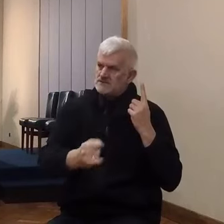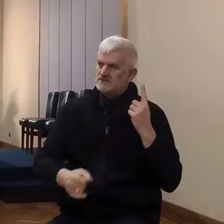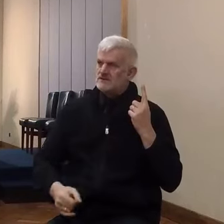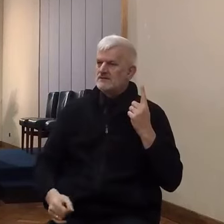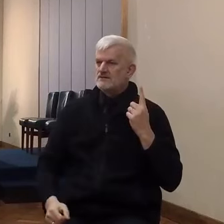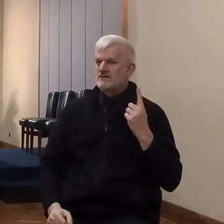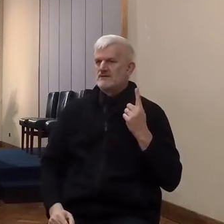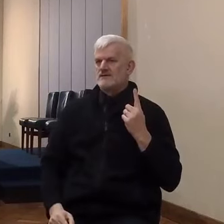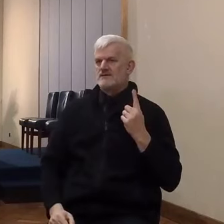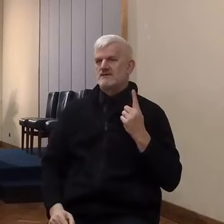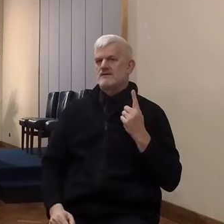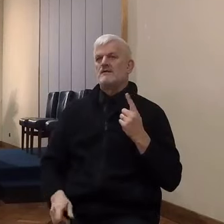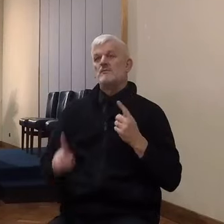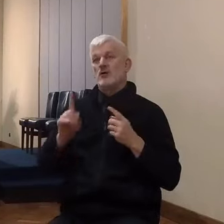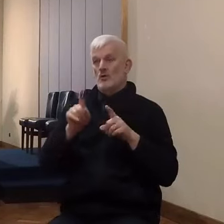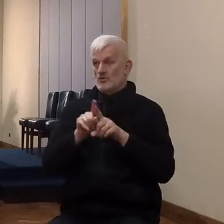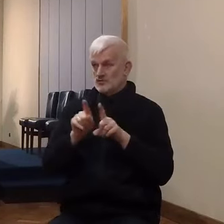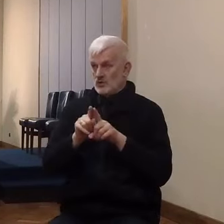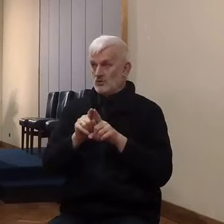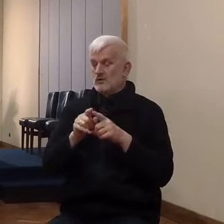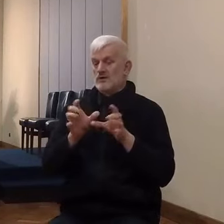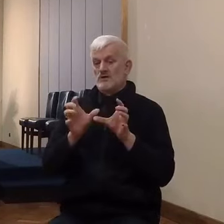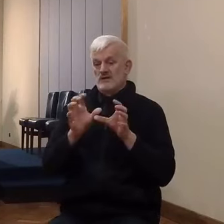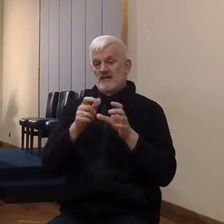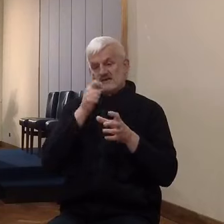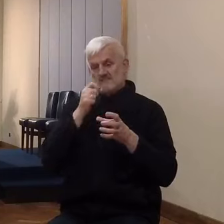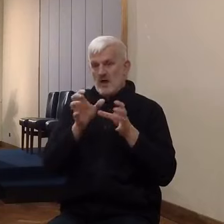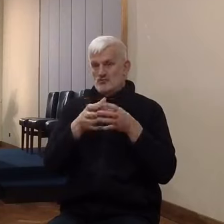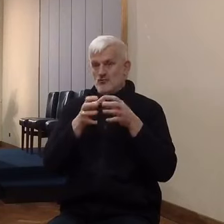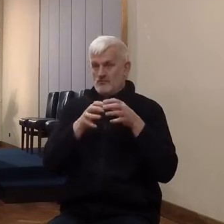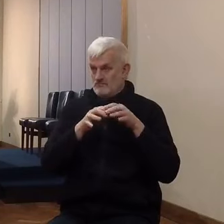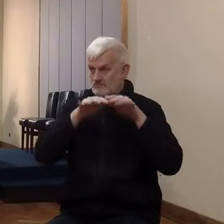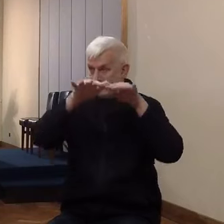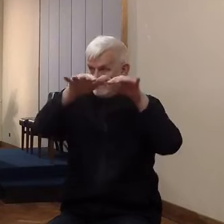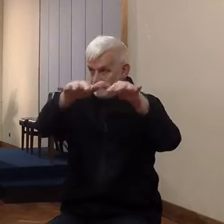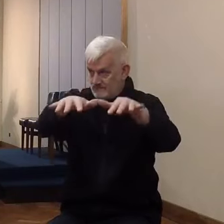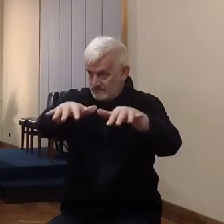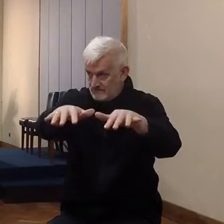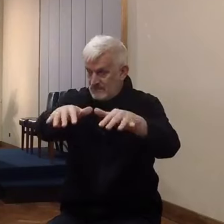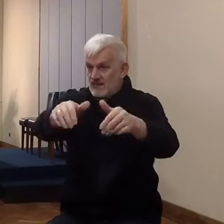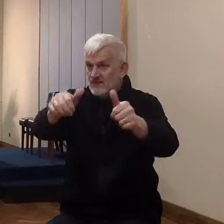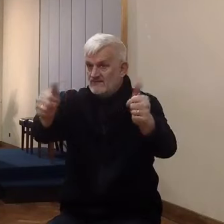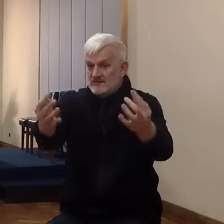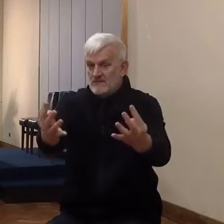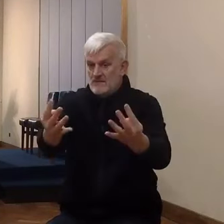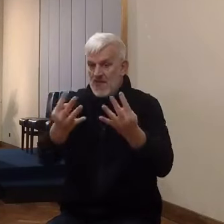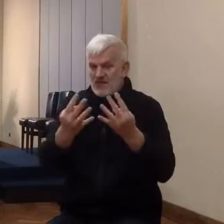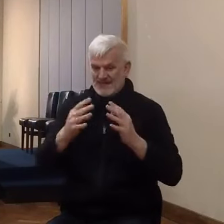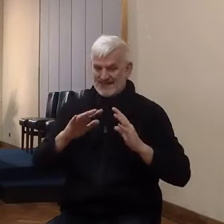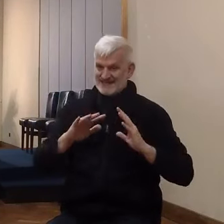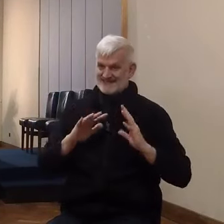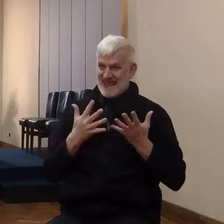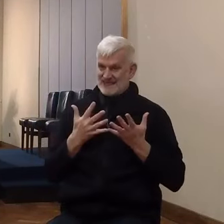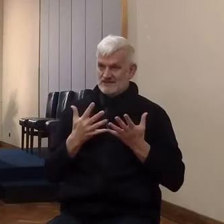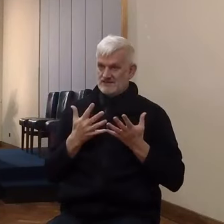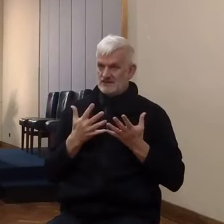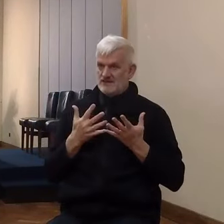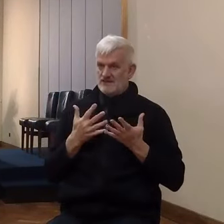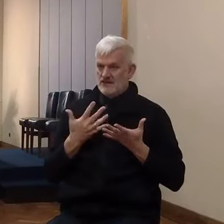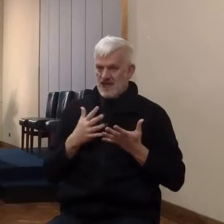they returned, but they're motive even in going, in the first place. It was an insult to God. They didn't